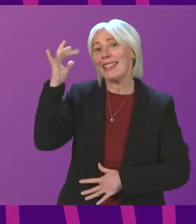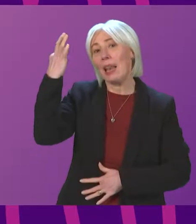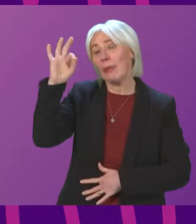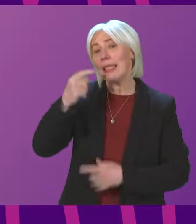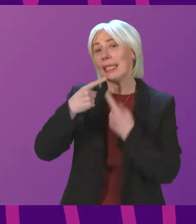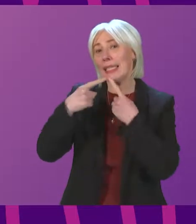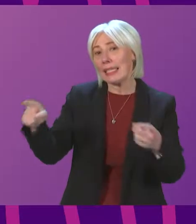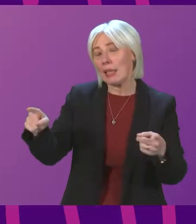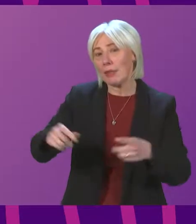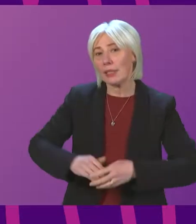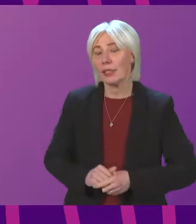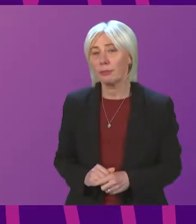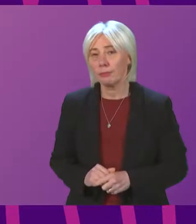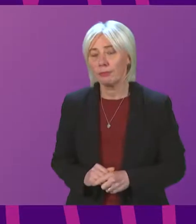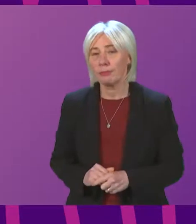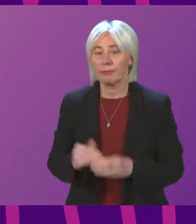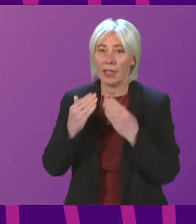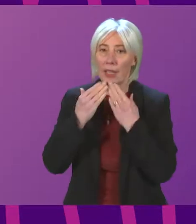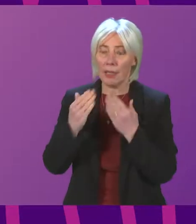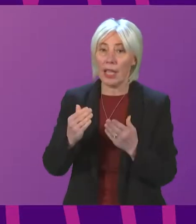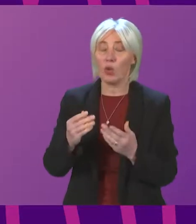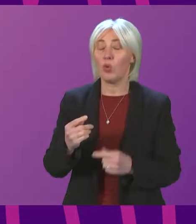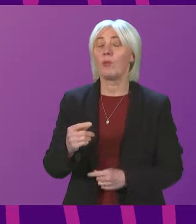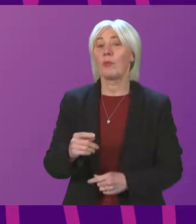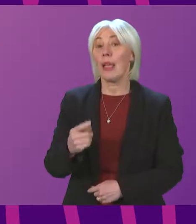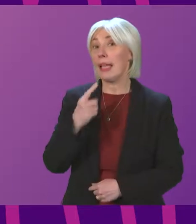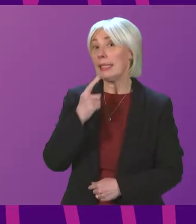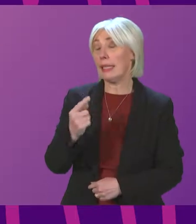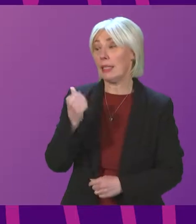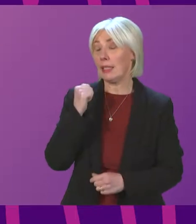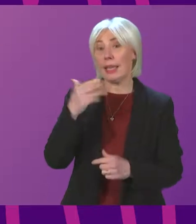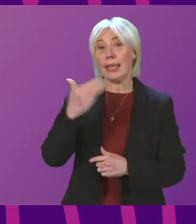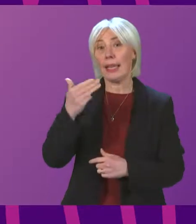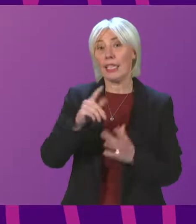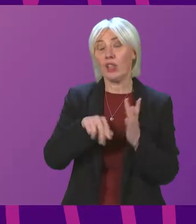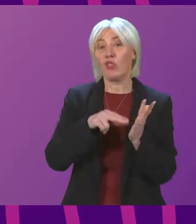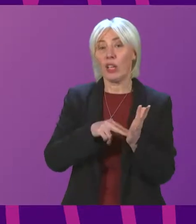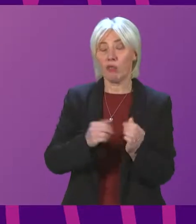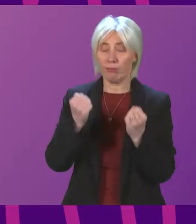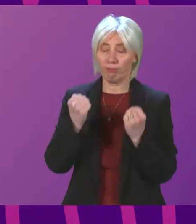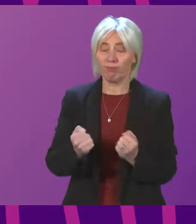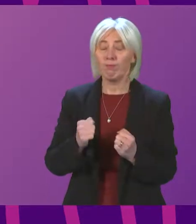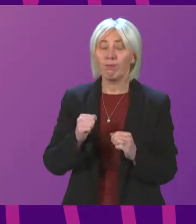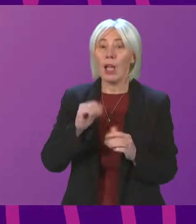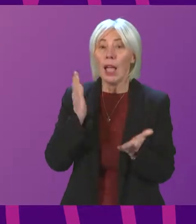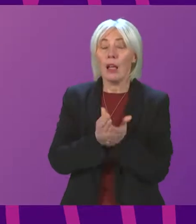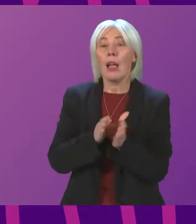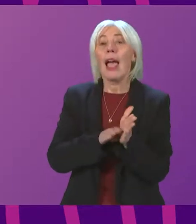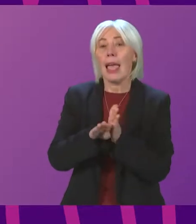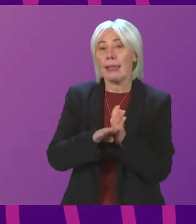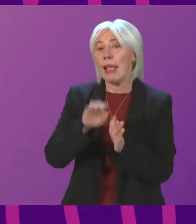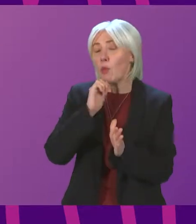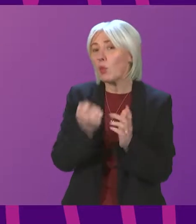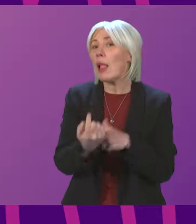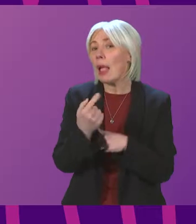Thank you very much, Presenting Officer. As I reaffirmed in Parliament on the 19th of January, it is our firm intention that exams will take place this